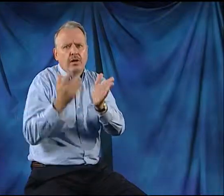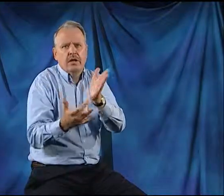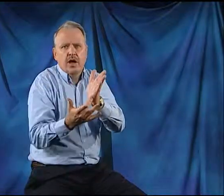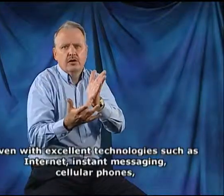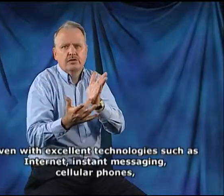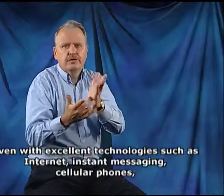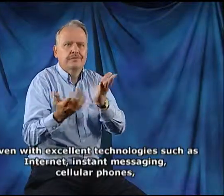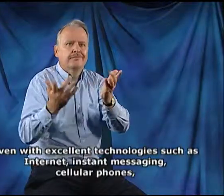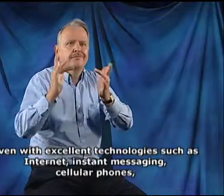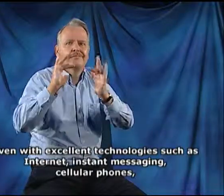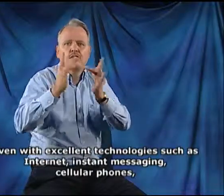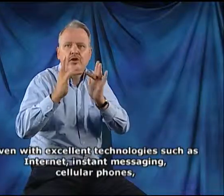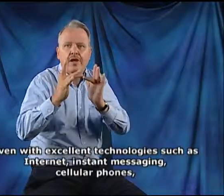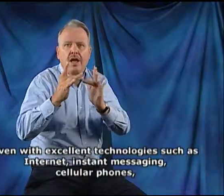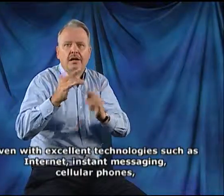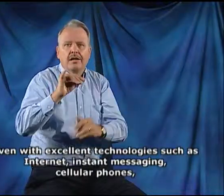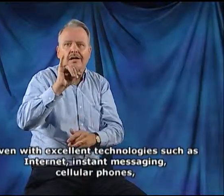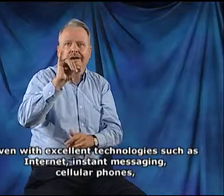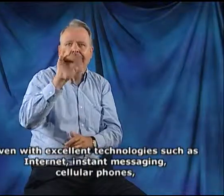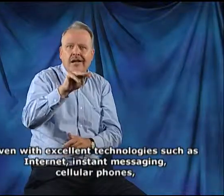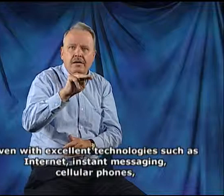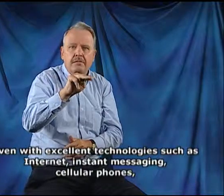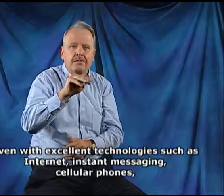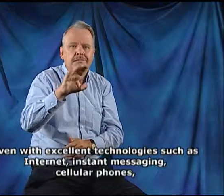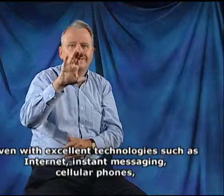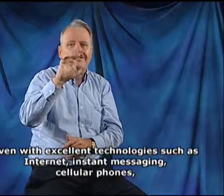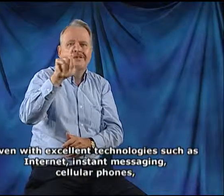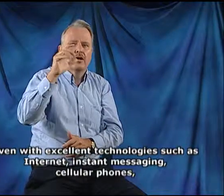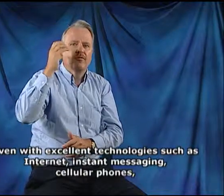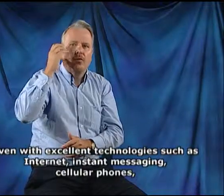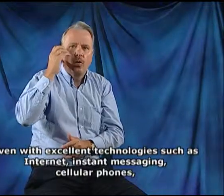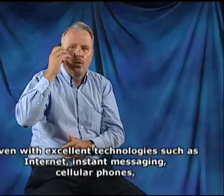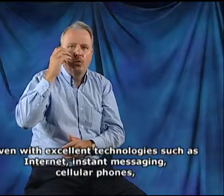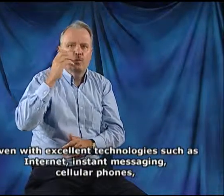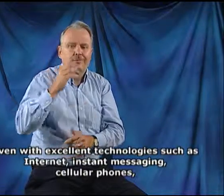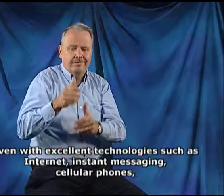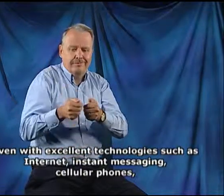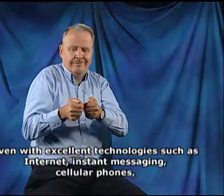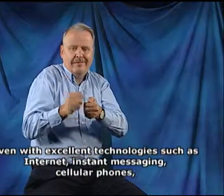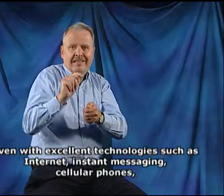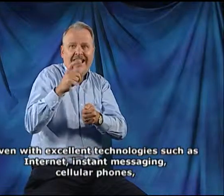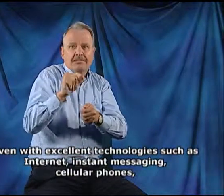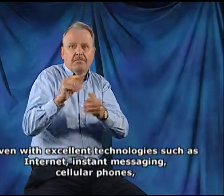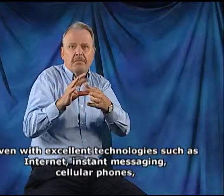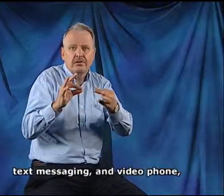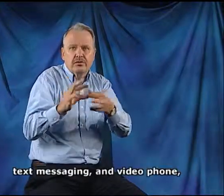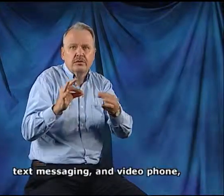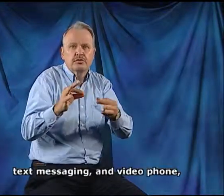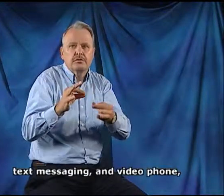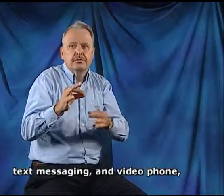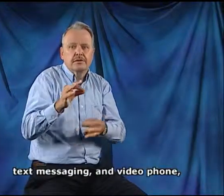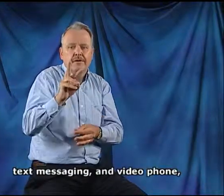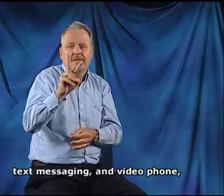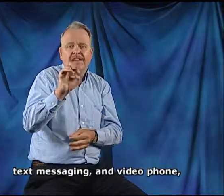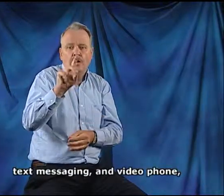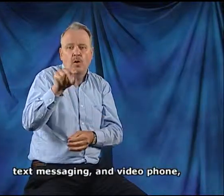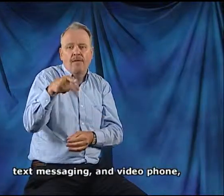Even with excellent technologies such as internet, instant messaging, cellular phones, text messaging, and